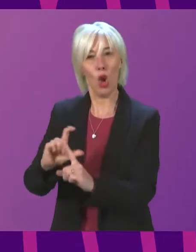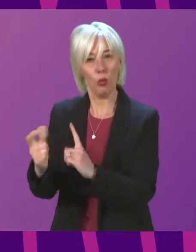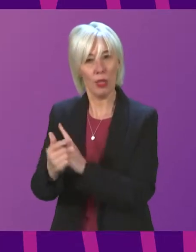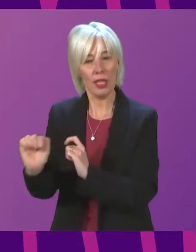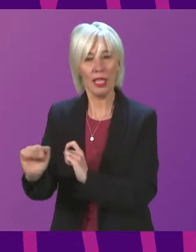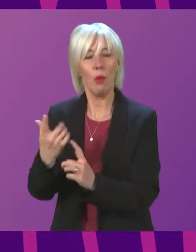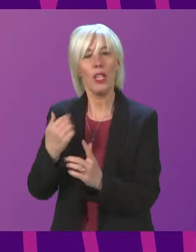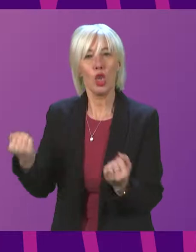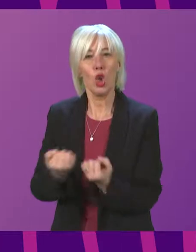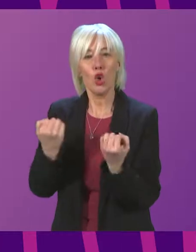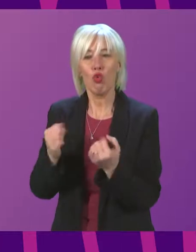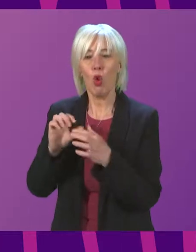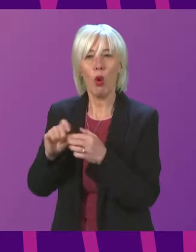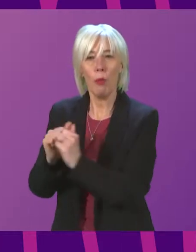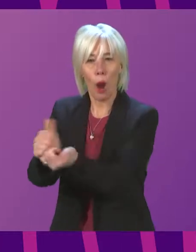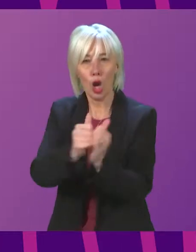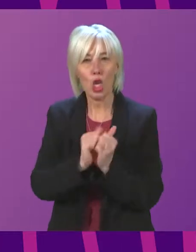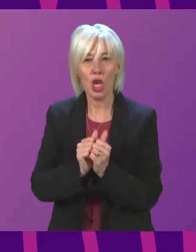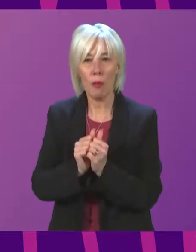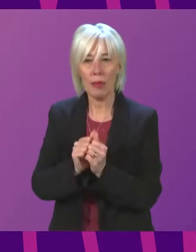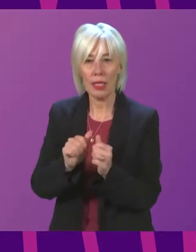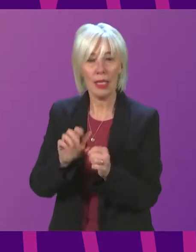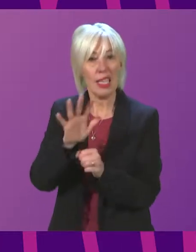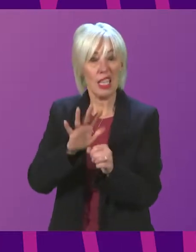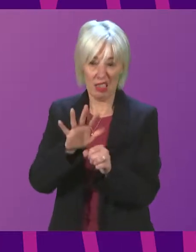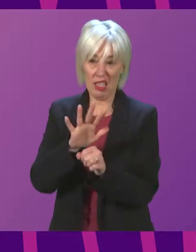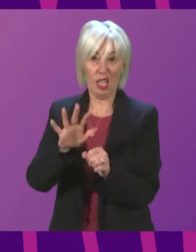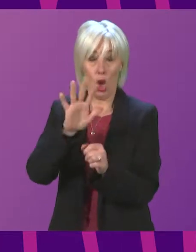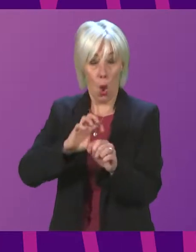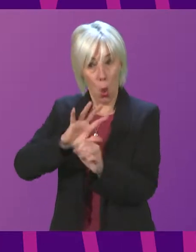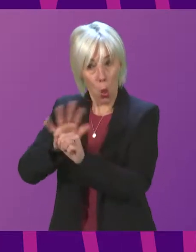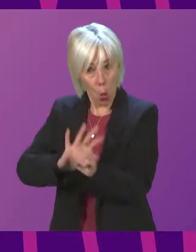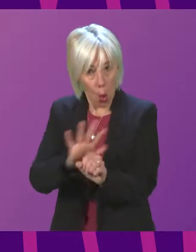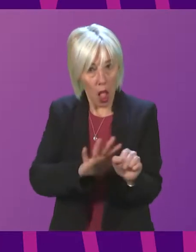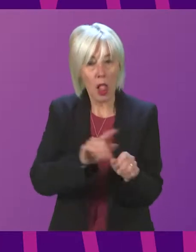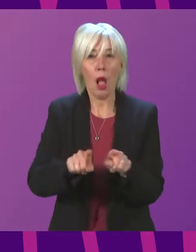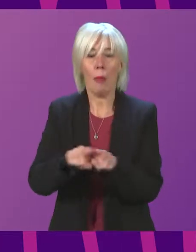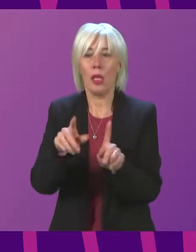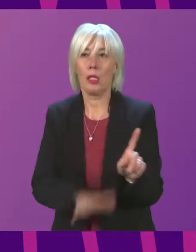partnerships, nationally and locally, to make this happen without delay.